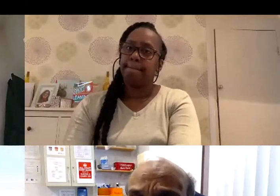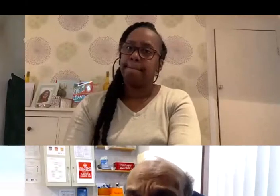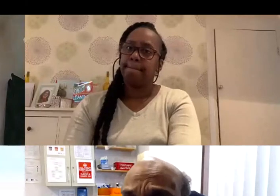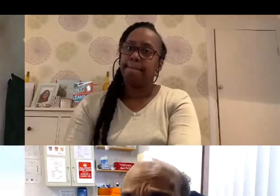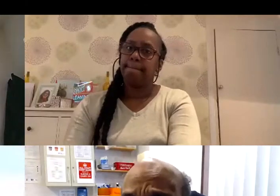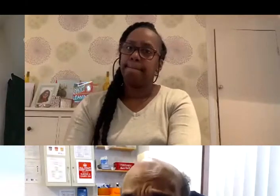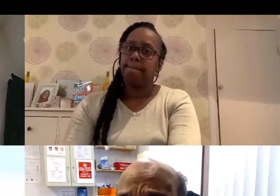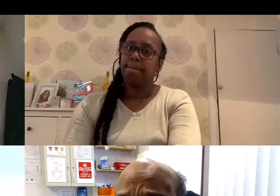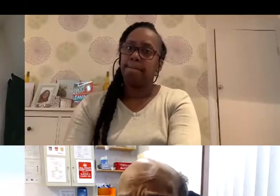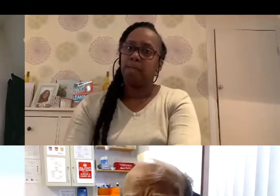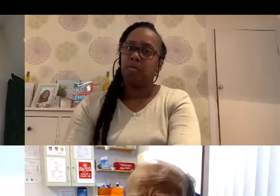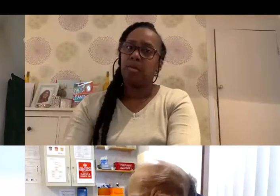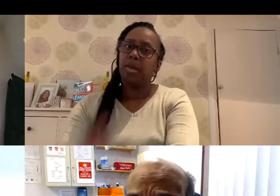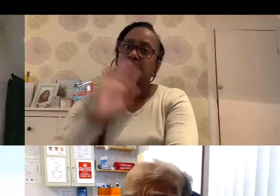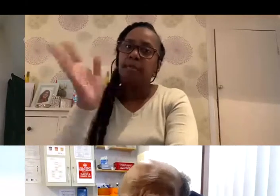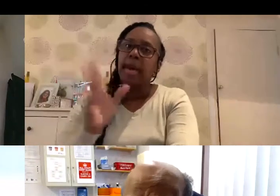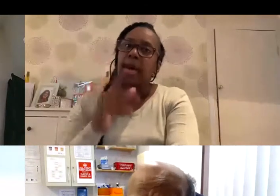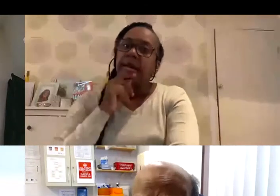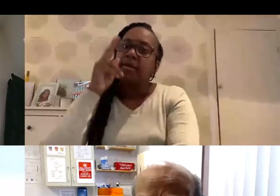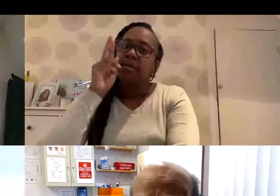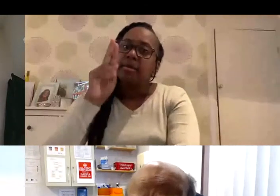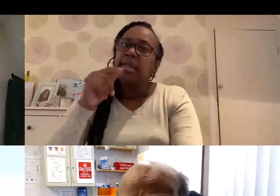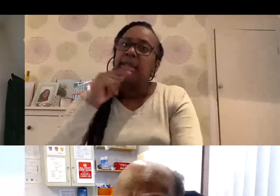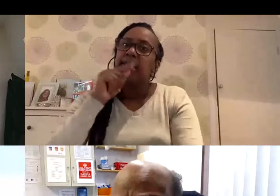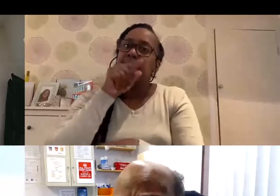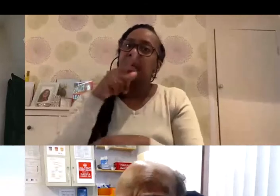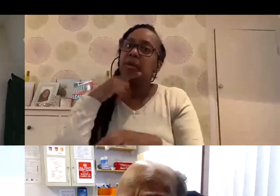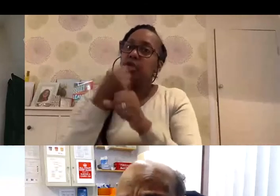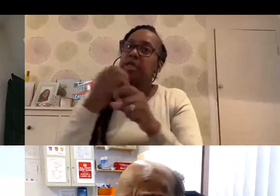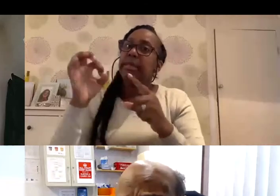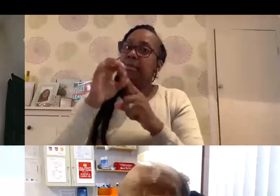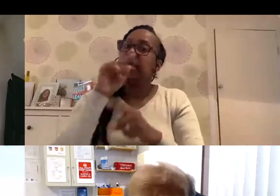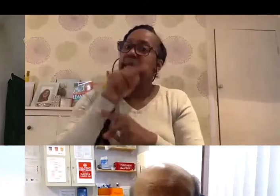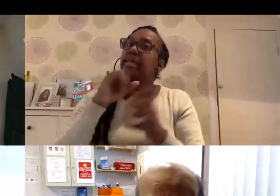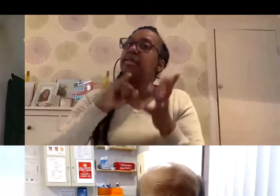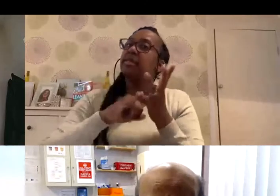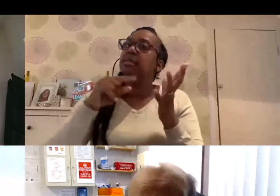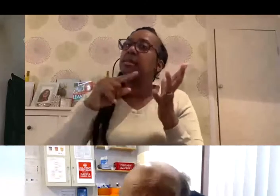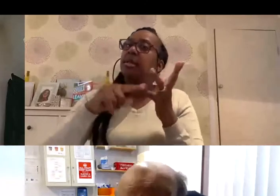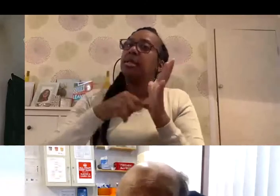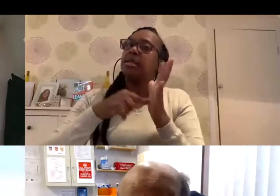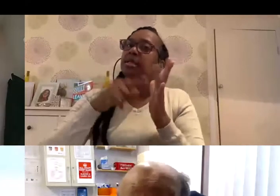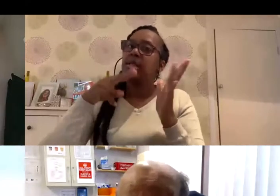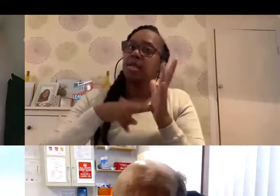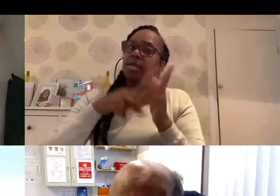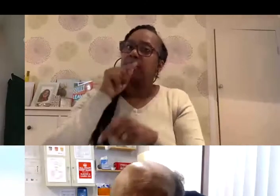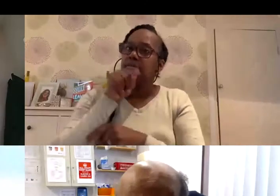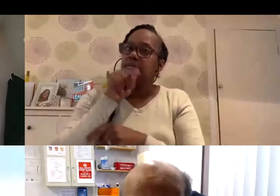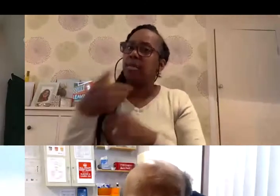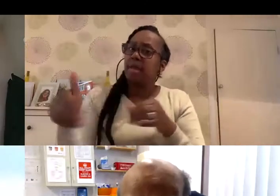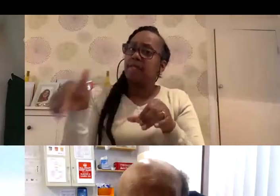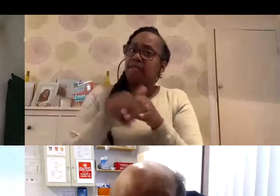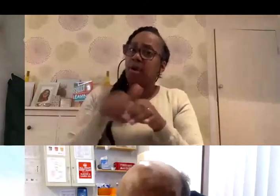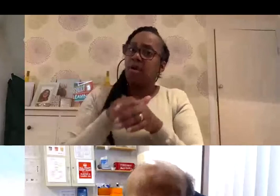Hi, I'm Basah. I'm a GP in Sutton and Merton Borders, and I've been involved with Sedina for too many